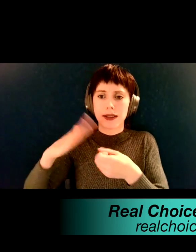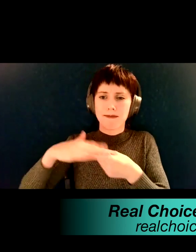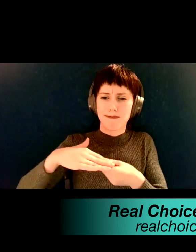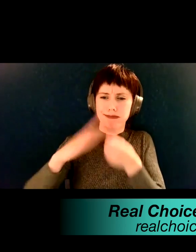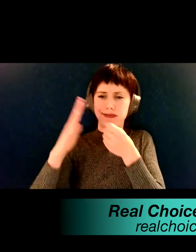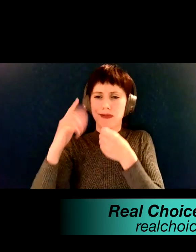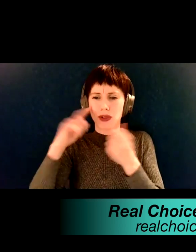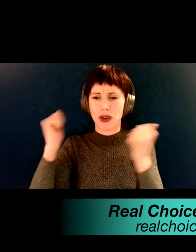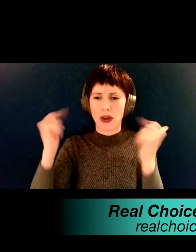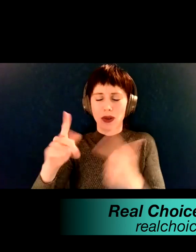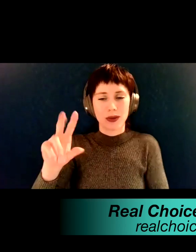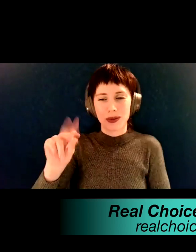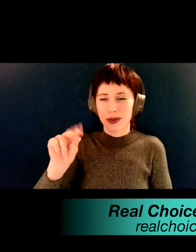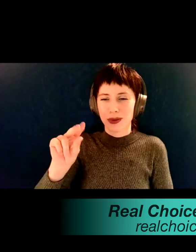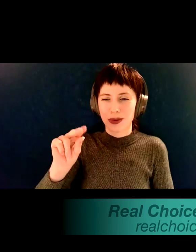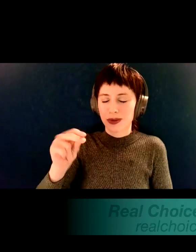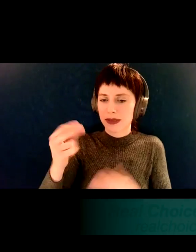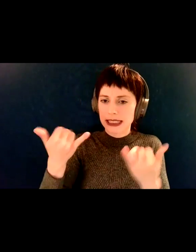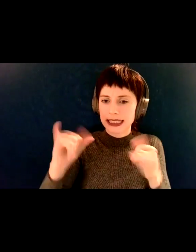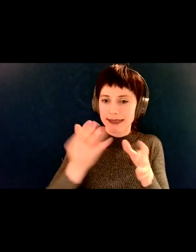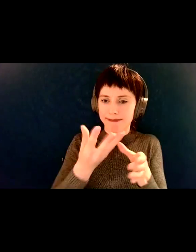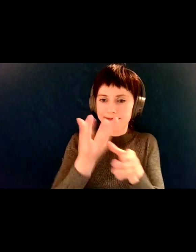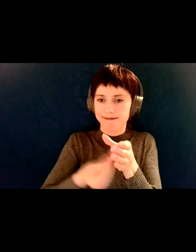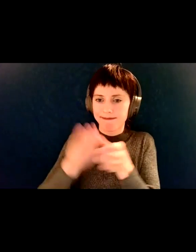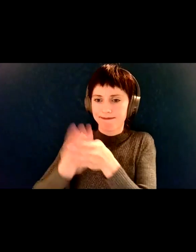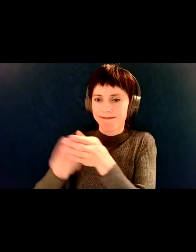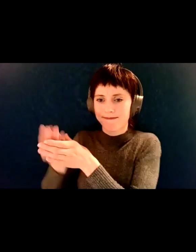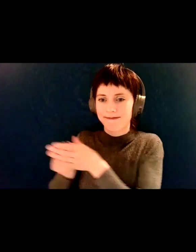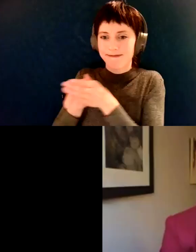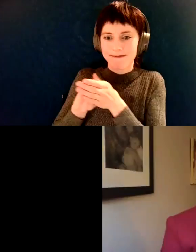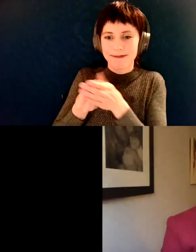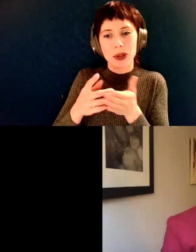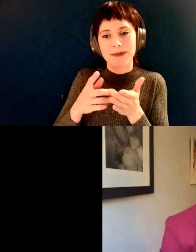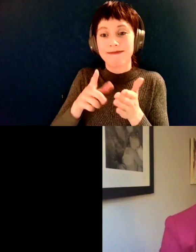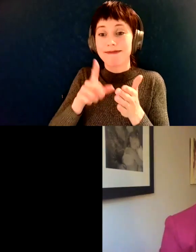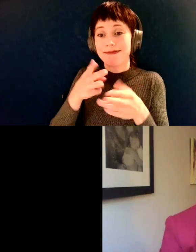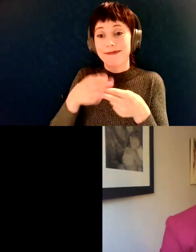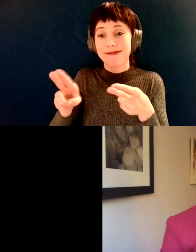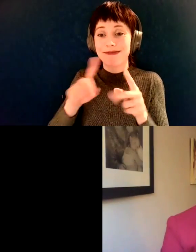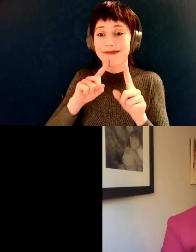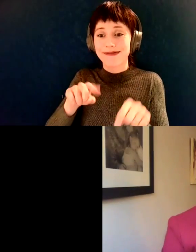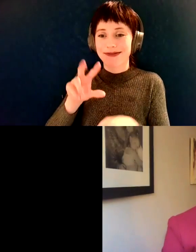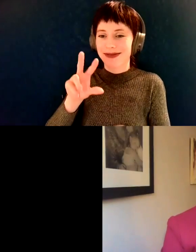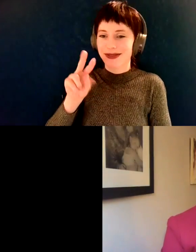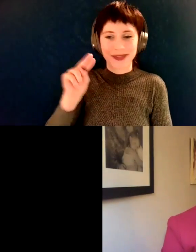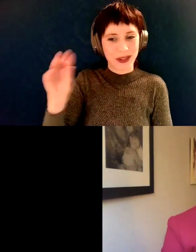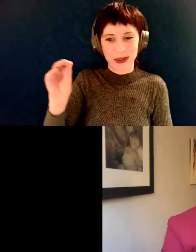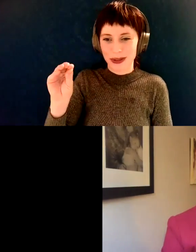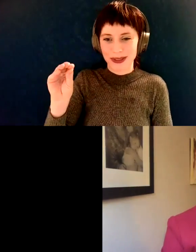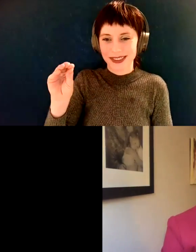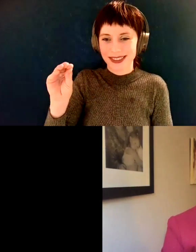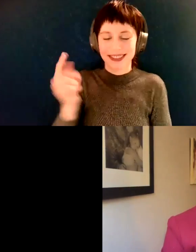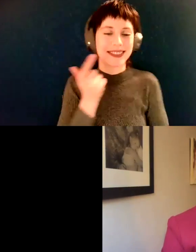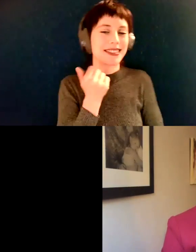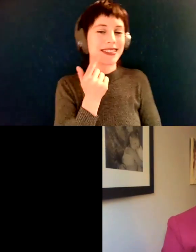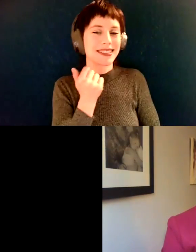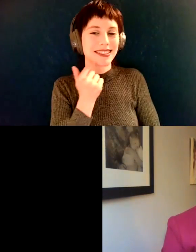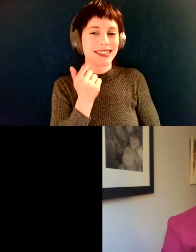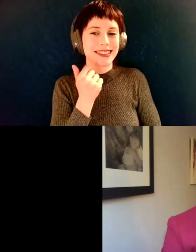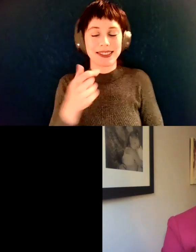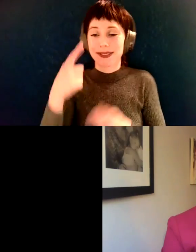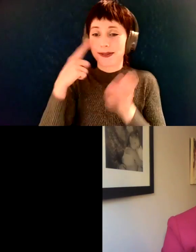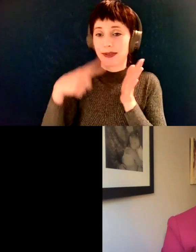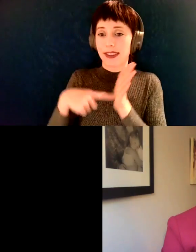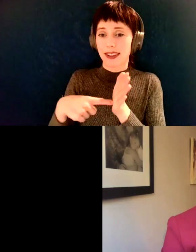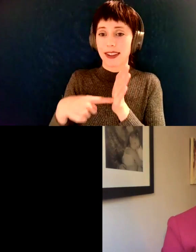it it's no, um, just give you an example. Um, Alan and I do a lot